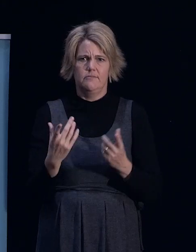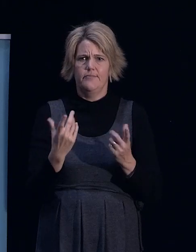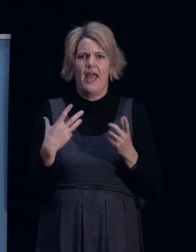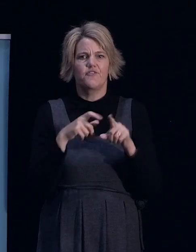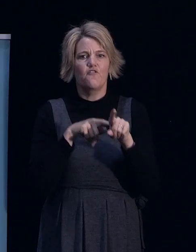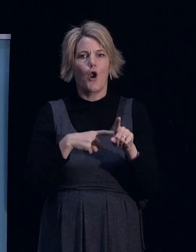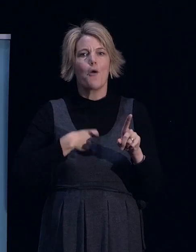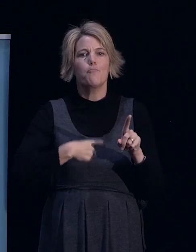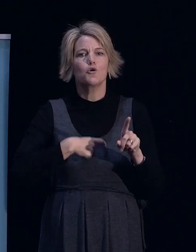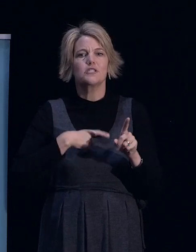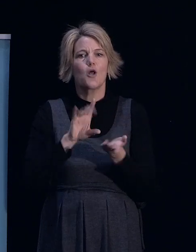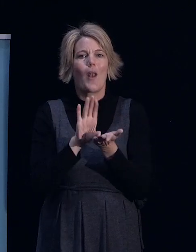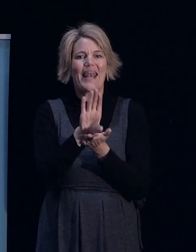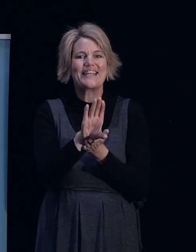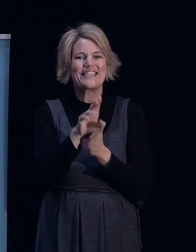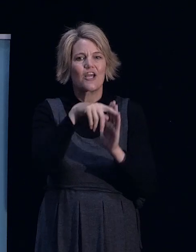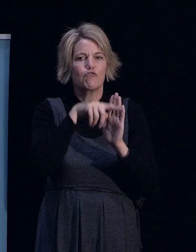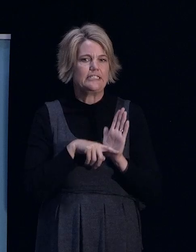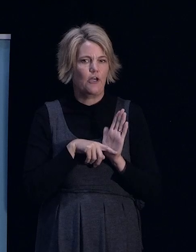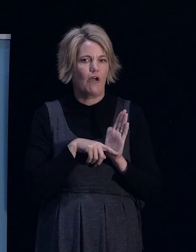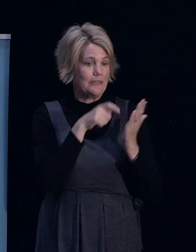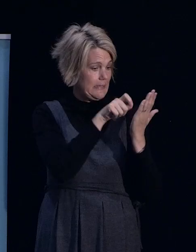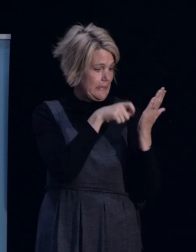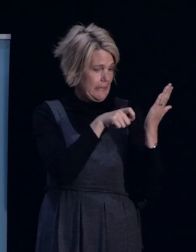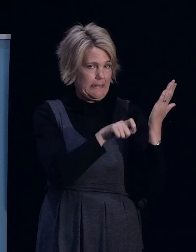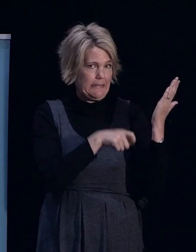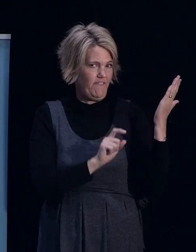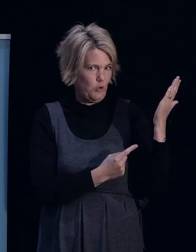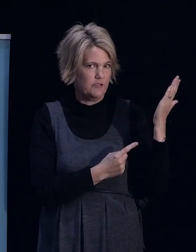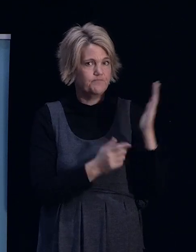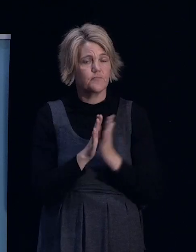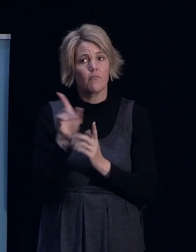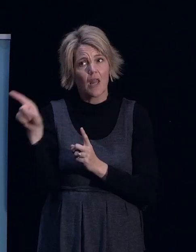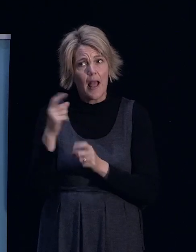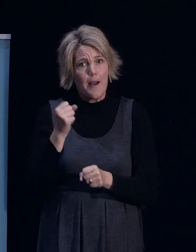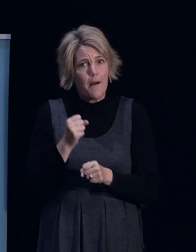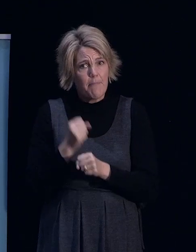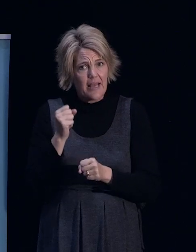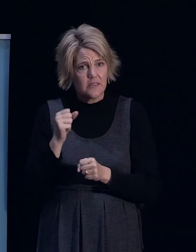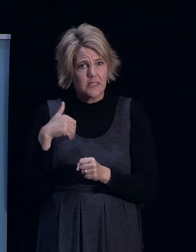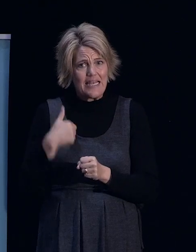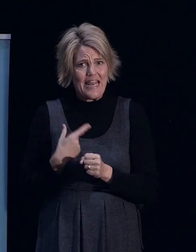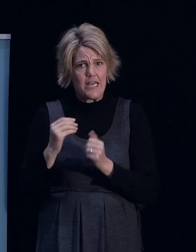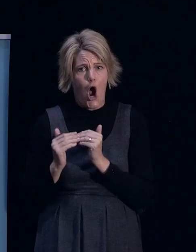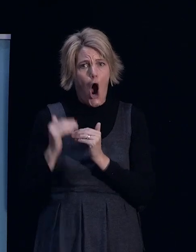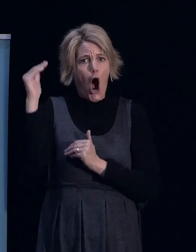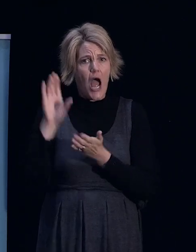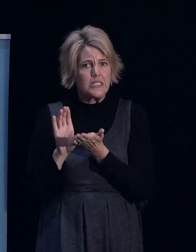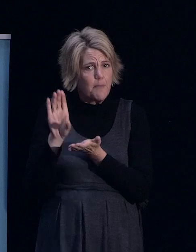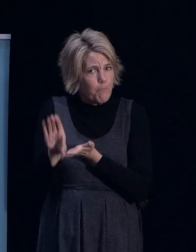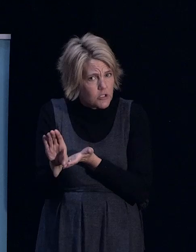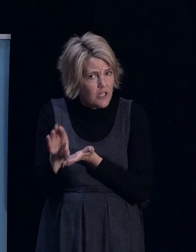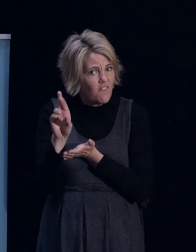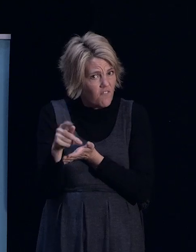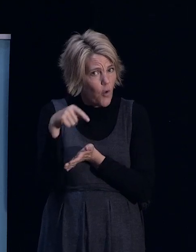as well. The next question is about, do banks require a higher deposit for properties in TC3 areas? And I'll pass that to Greek